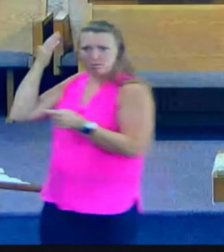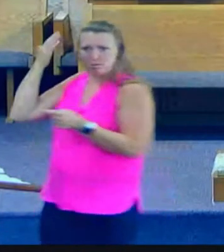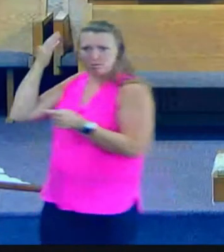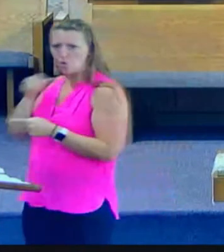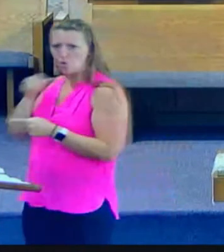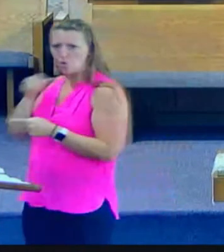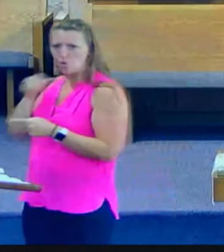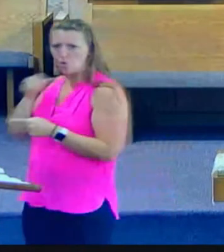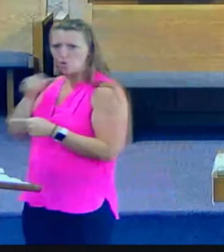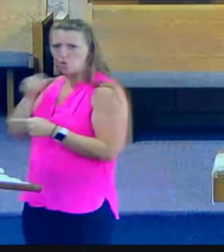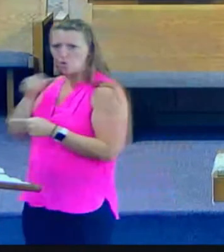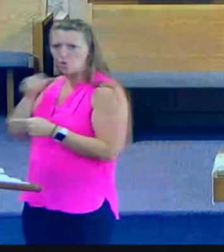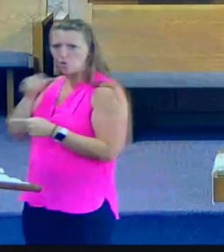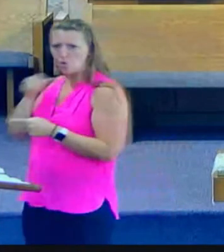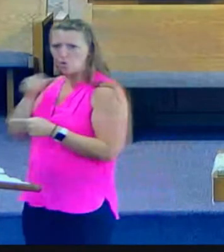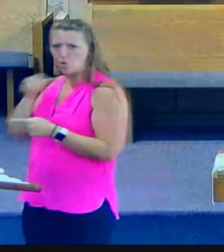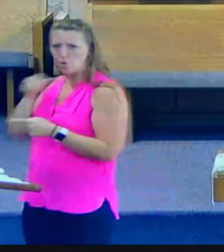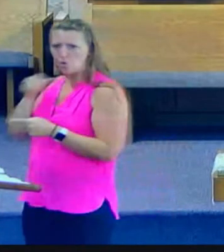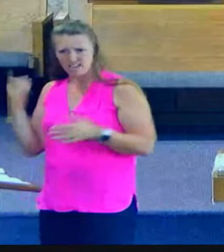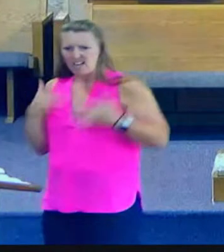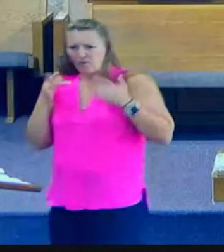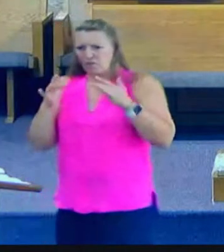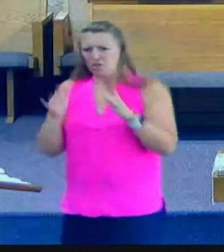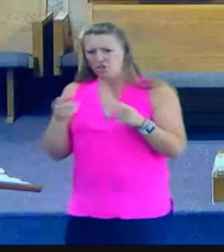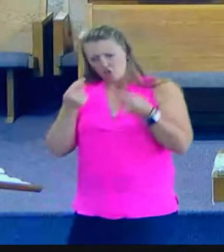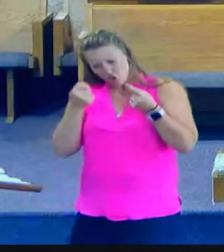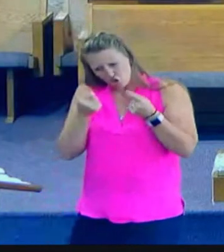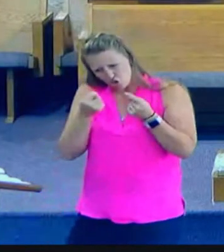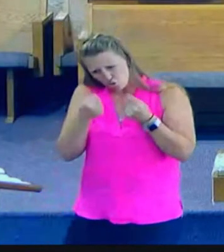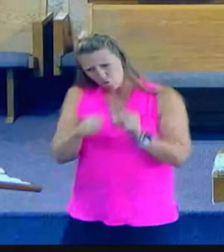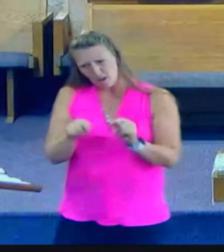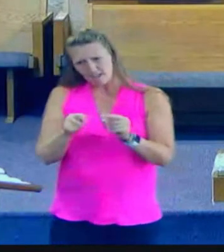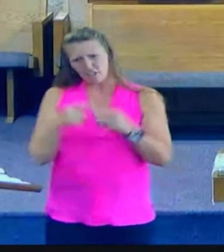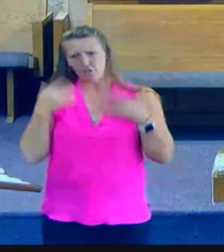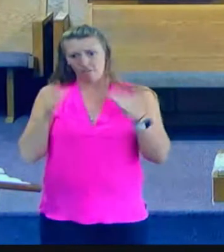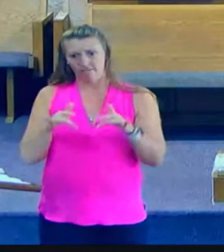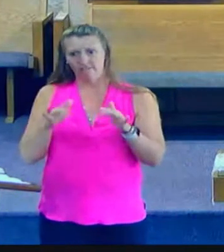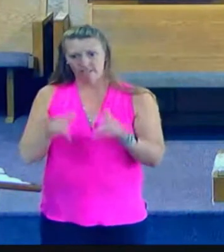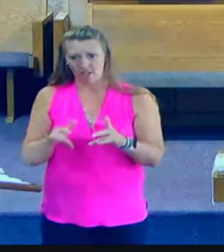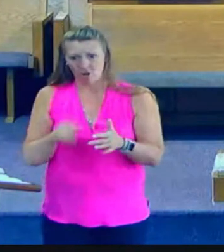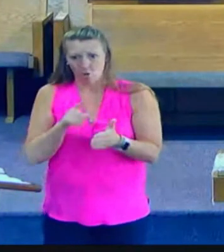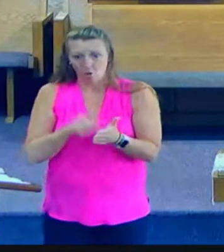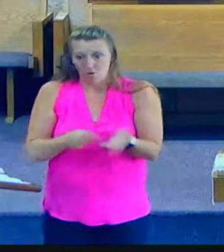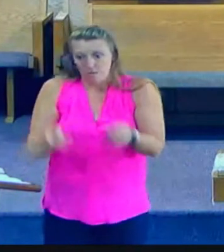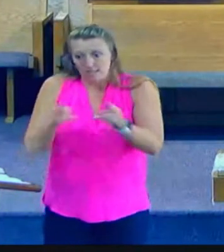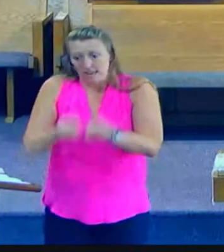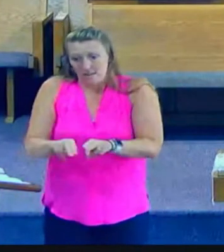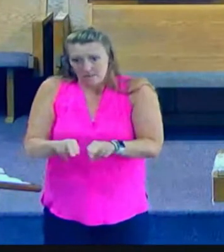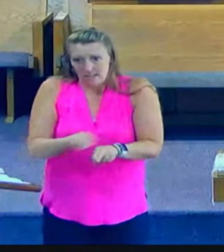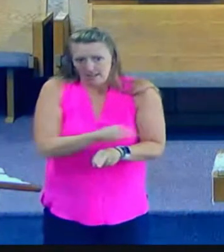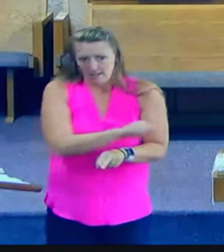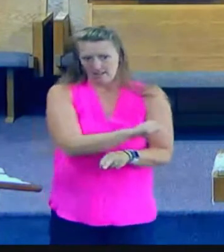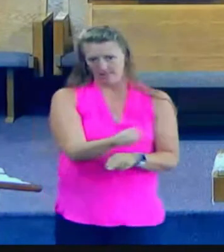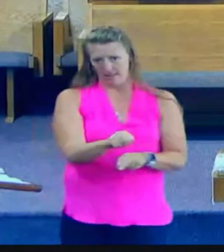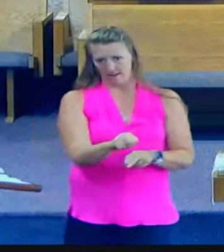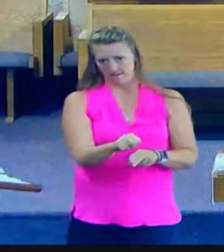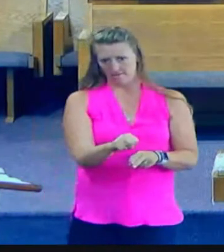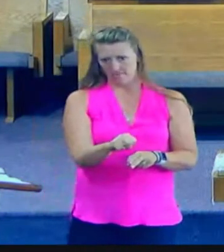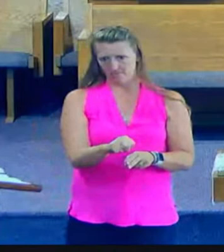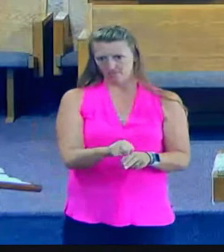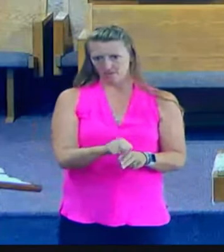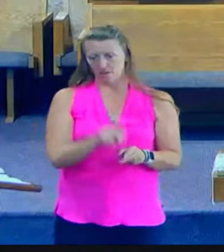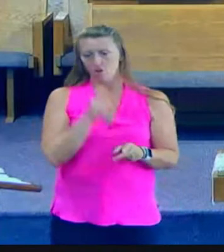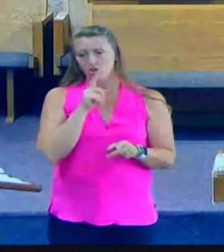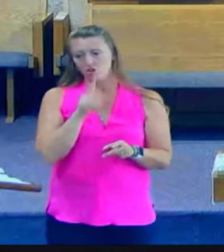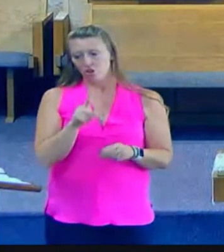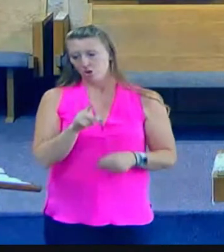on. And I believe today is one of those days. We saw last week and this week in chapter 4 is just